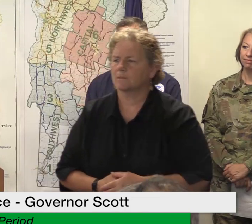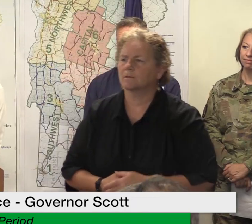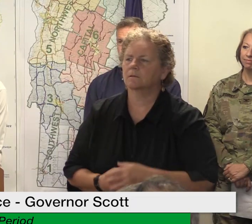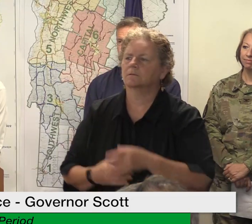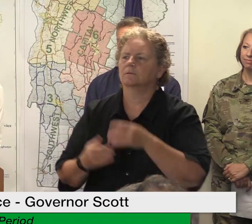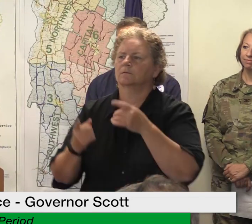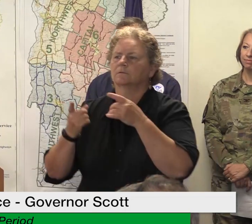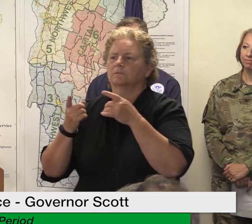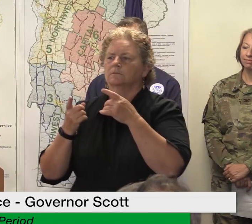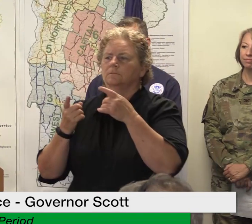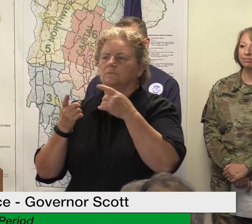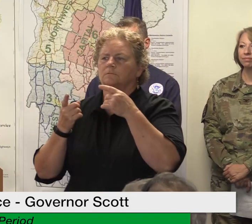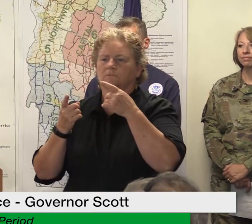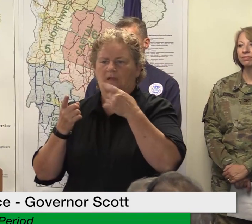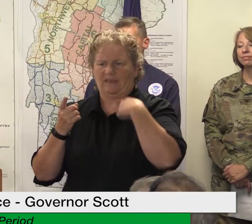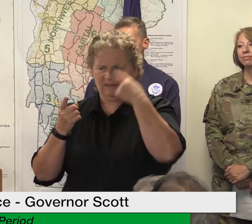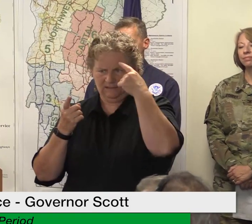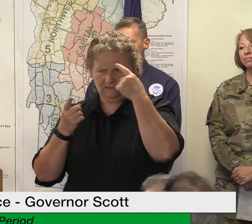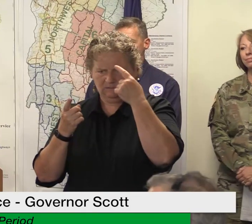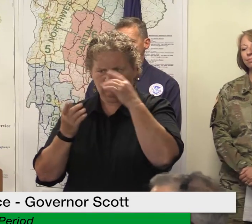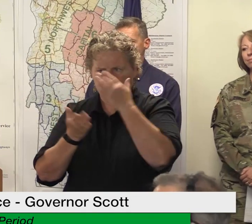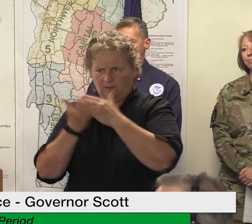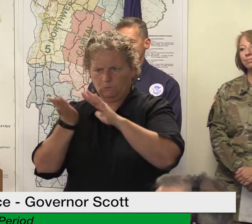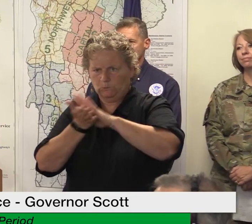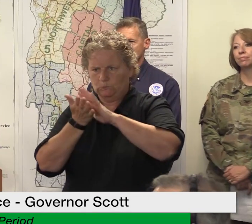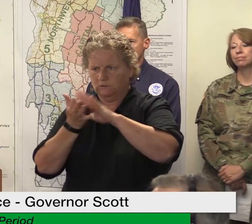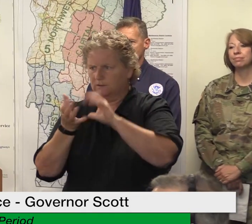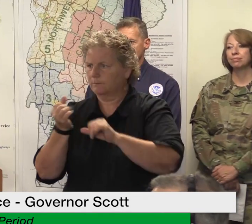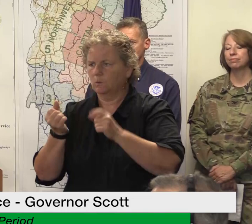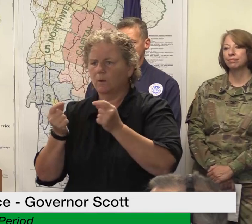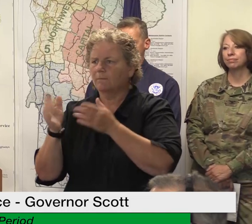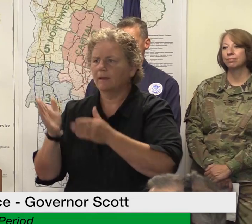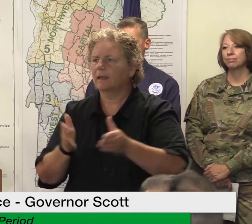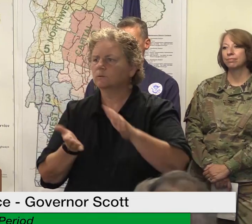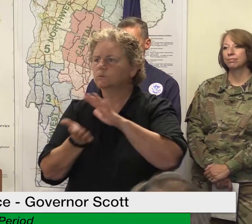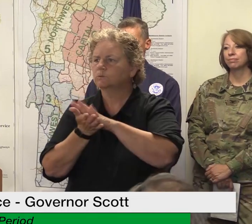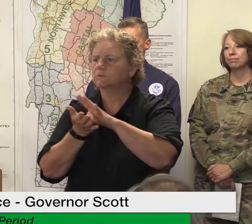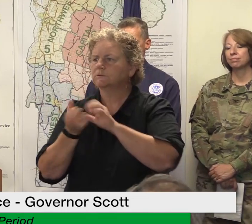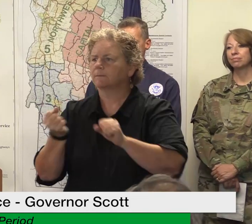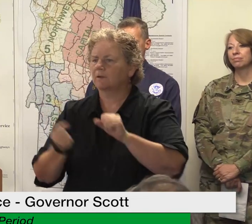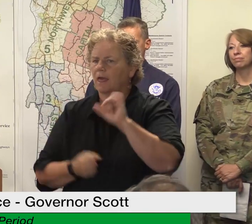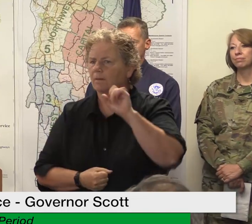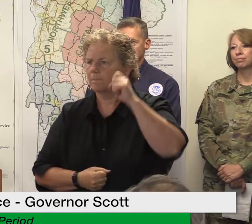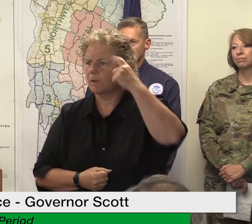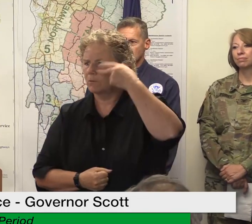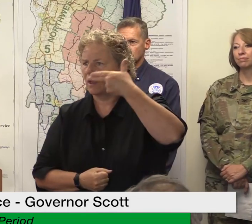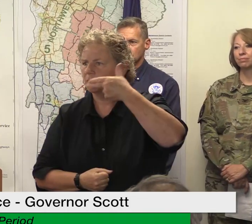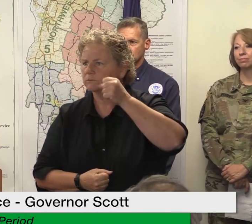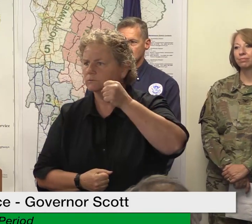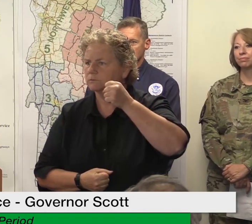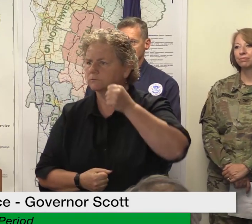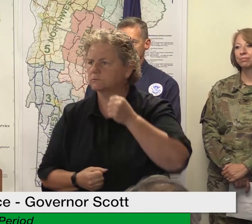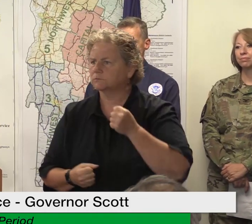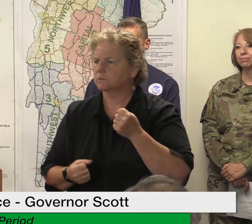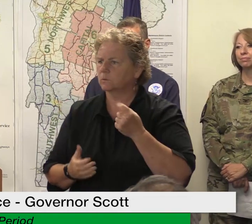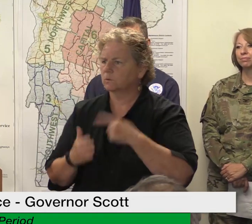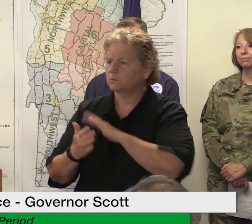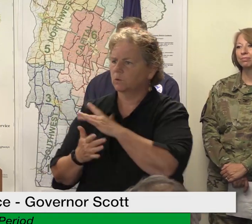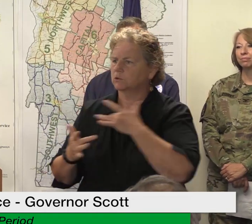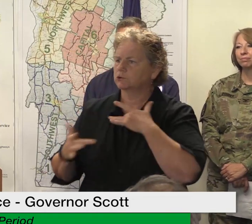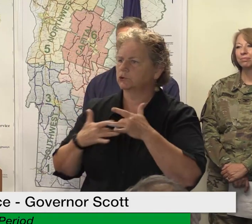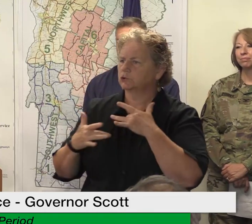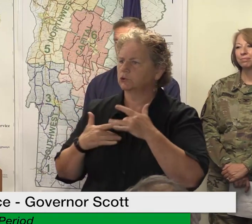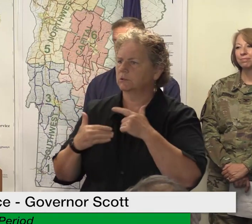what other schools have you guys heard that has dealt with severe damage and i guess just a concern over there where a month or so from now